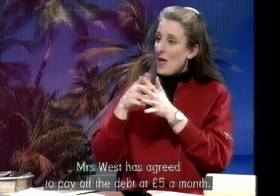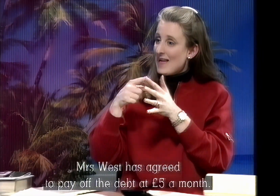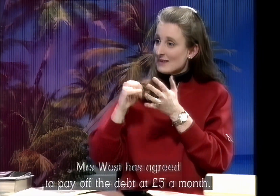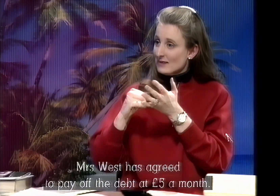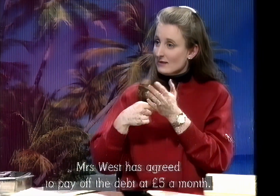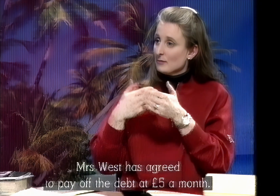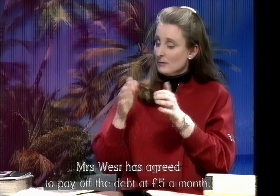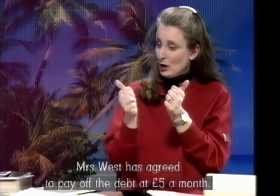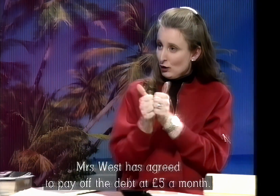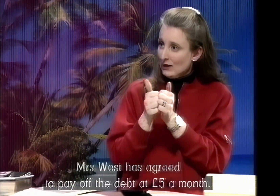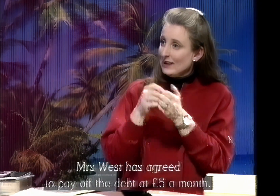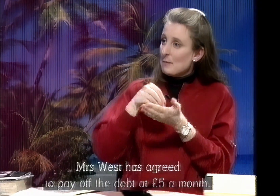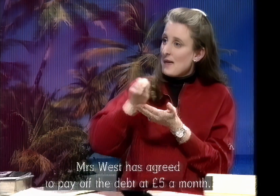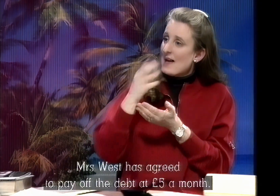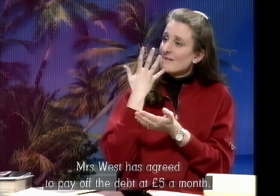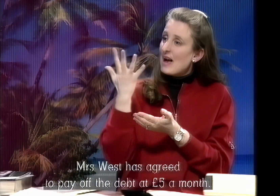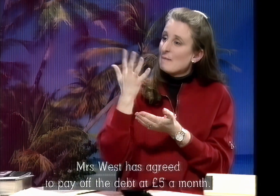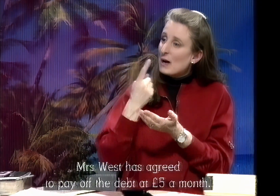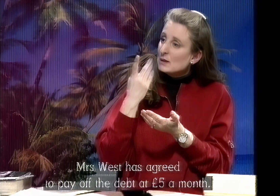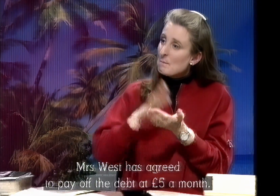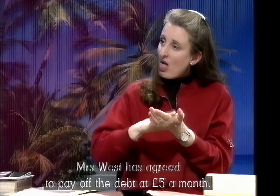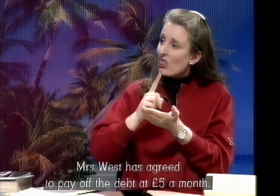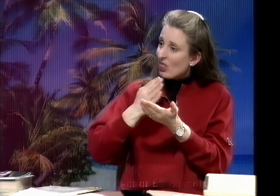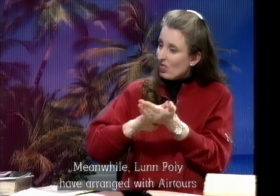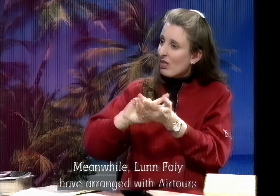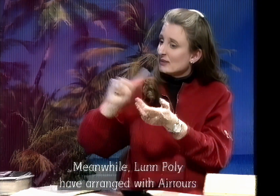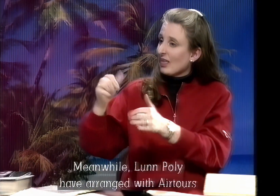Well Mrs West has agreed to pay off the debt at £5 a month.